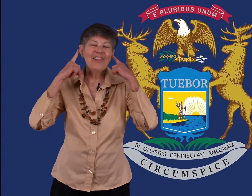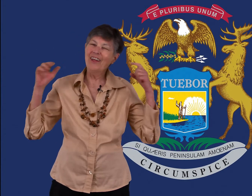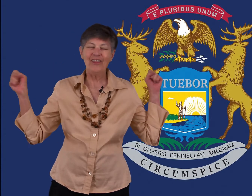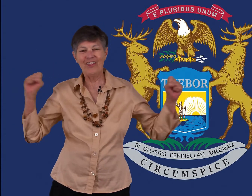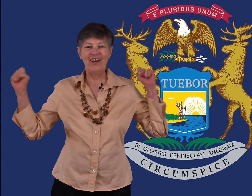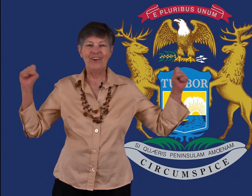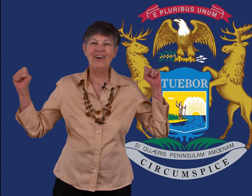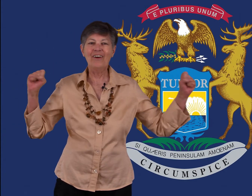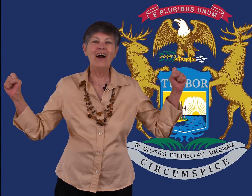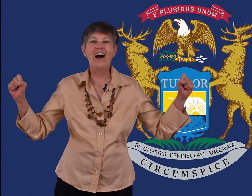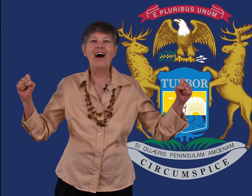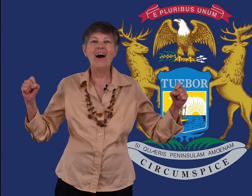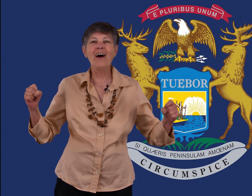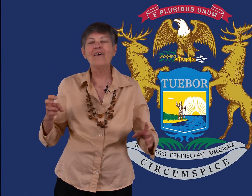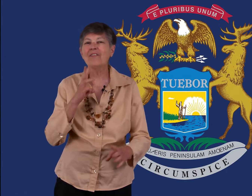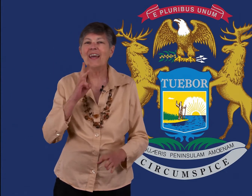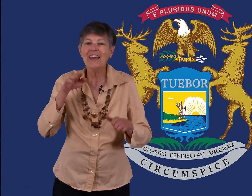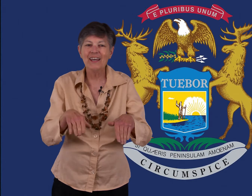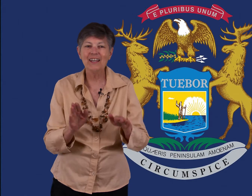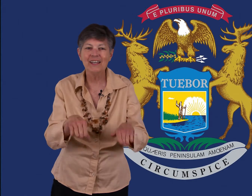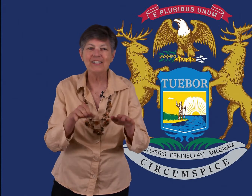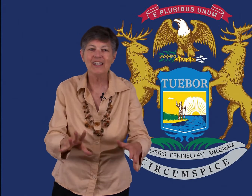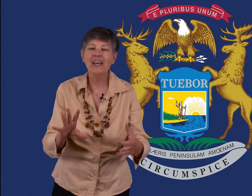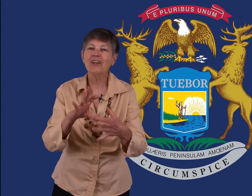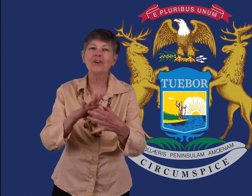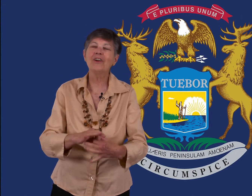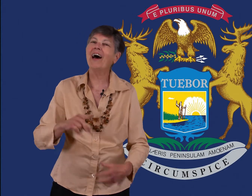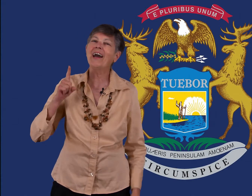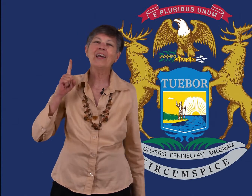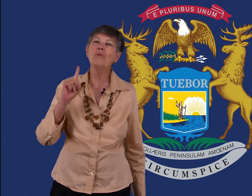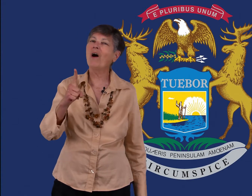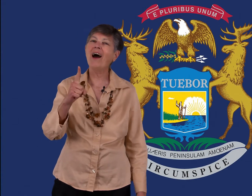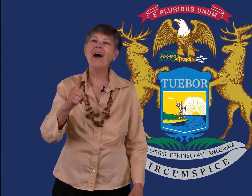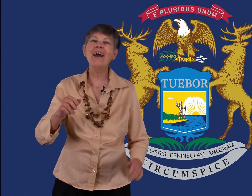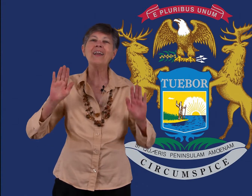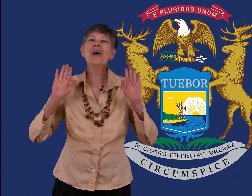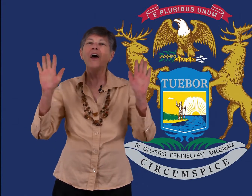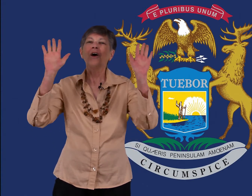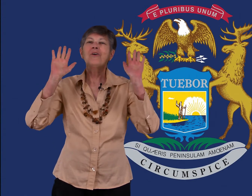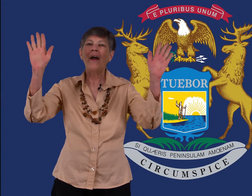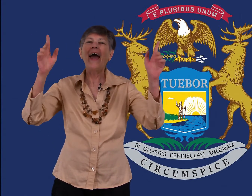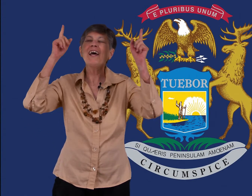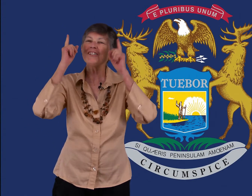the thunder of the inland sea, unite in one grand